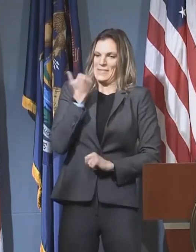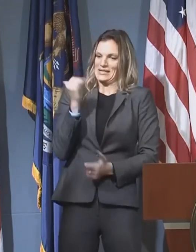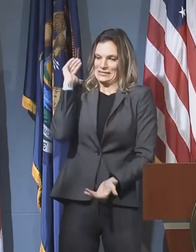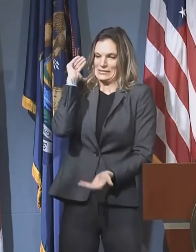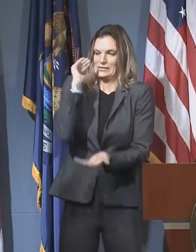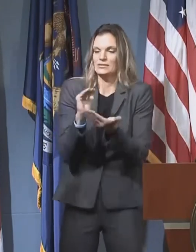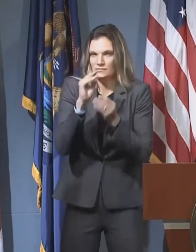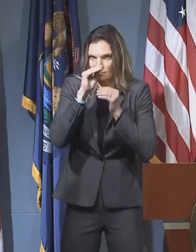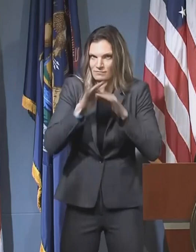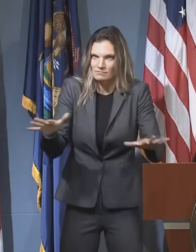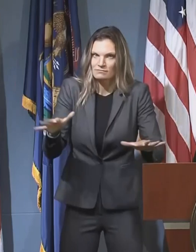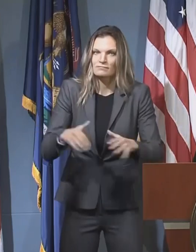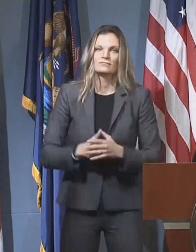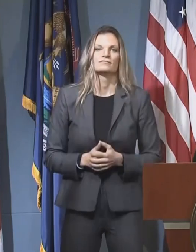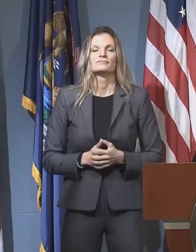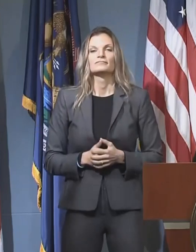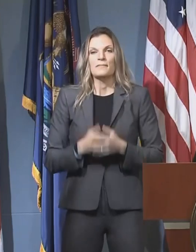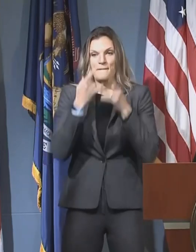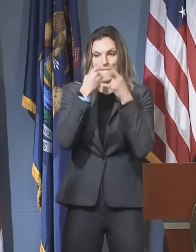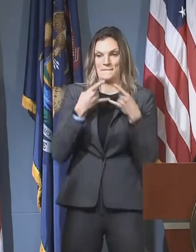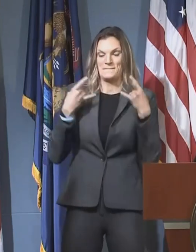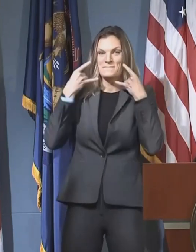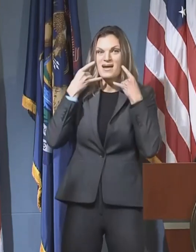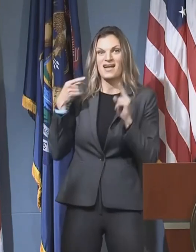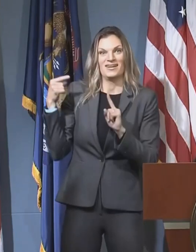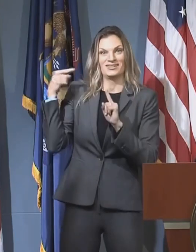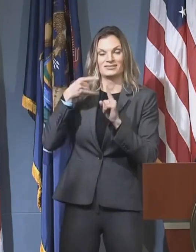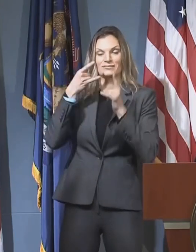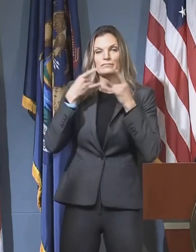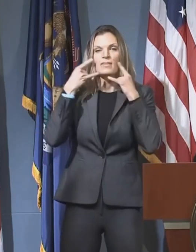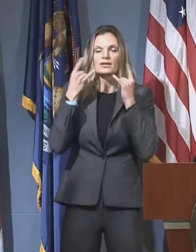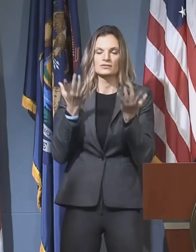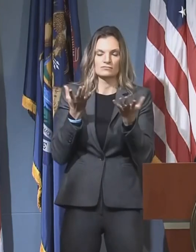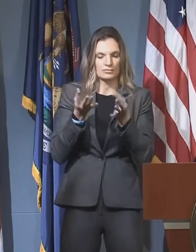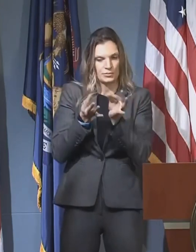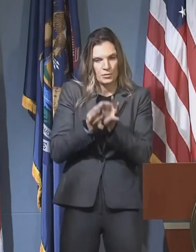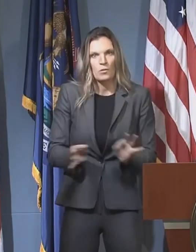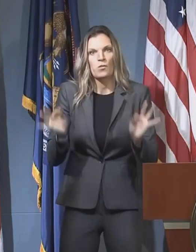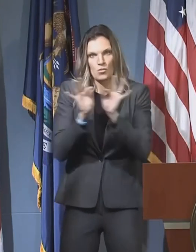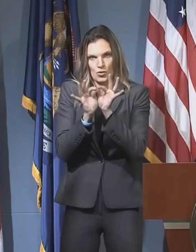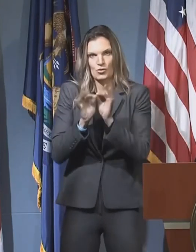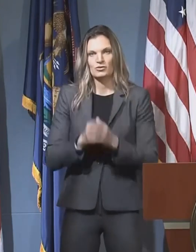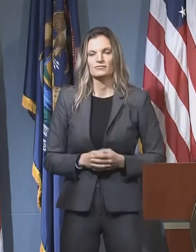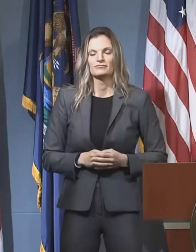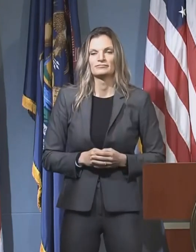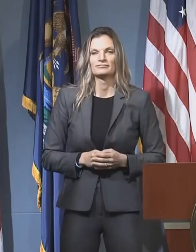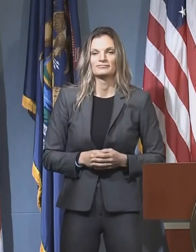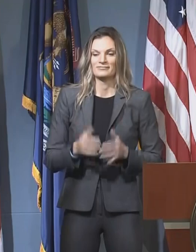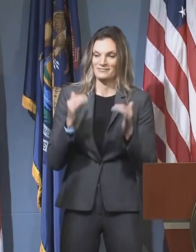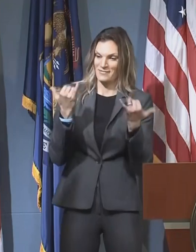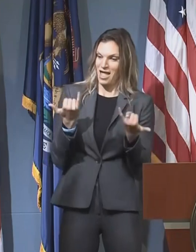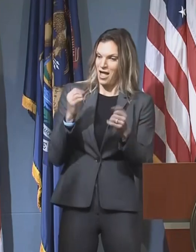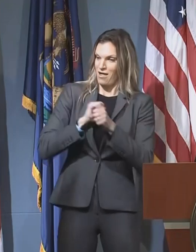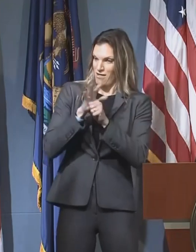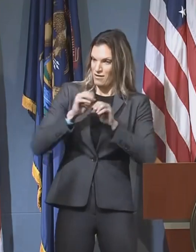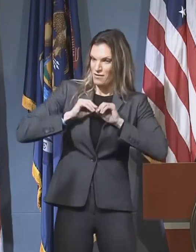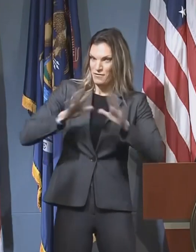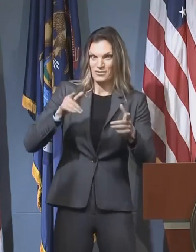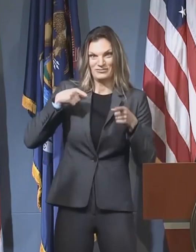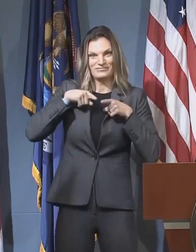part to make sure we get this right. Masking up is an important part of functioning in the midst of COVID-19.